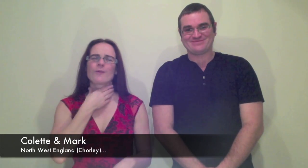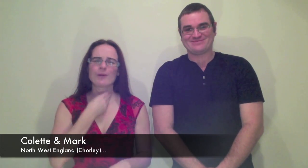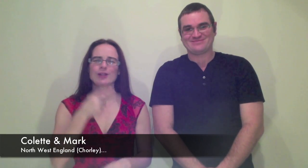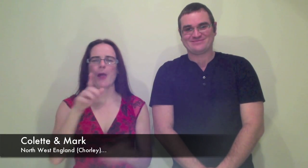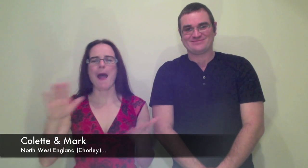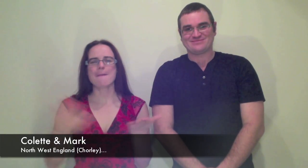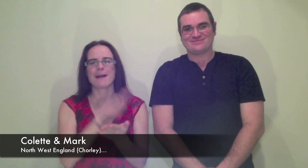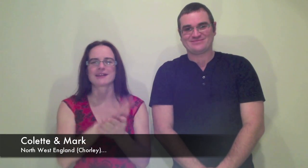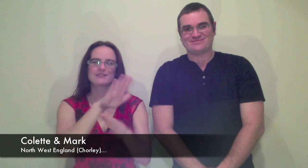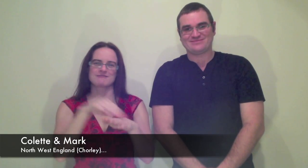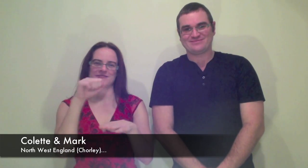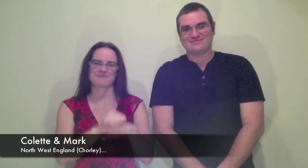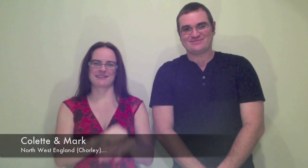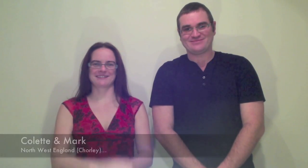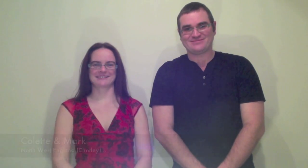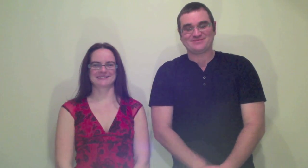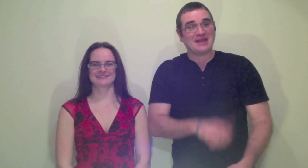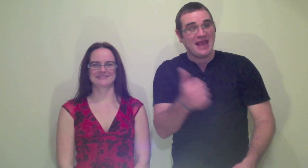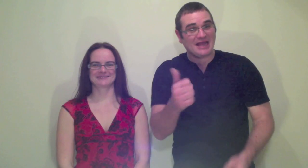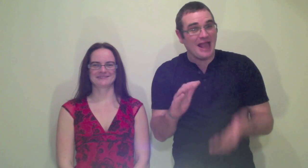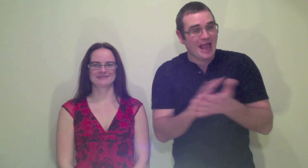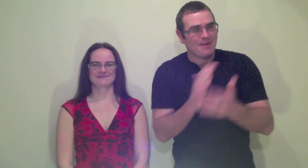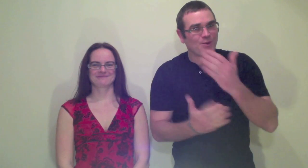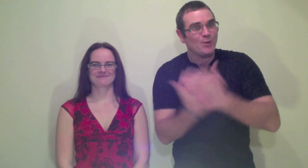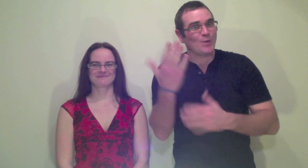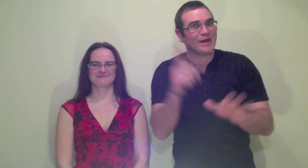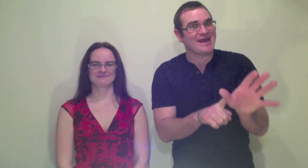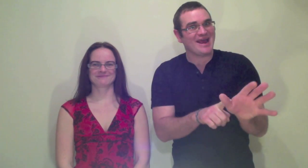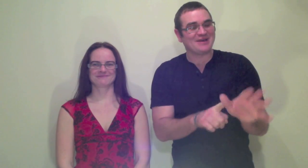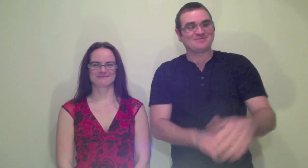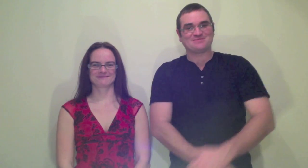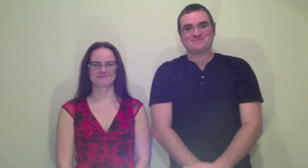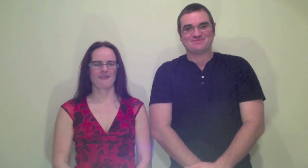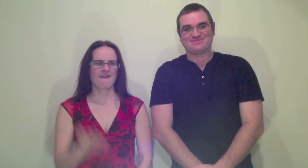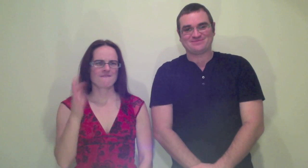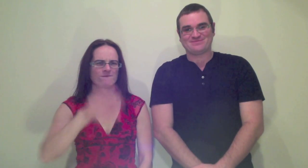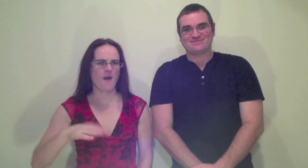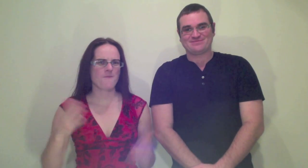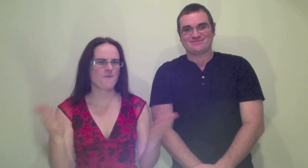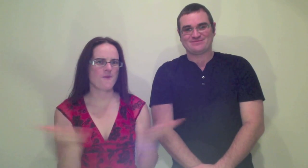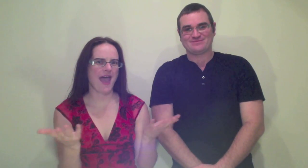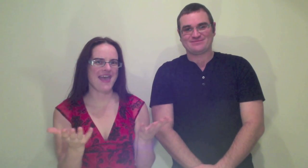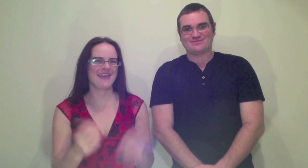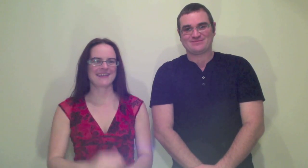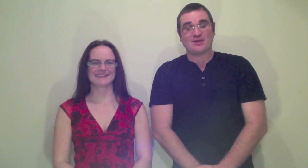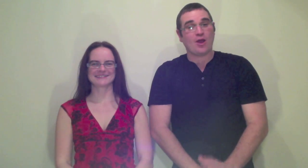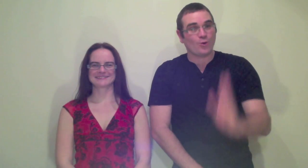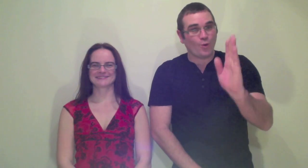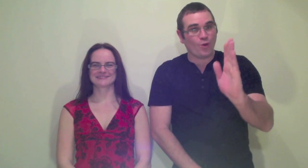We wish you a Merry Christmas and a Happy New Year. Where from? The